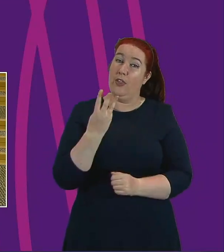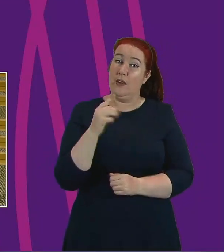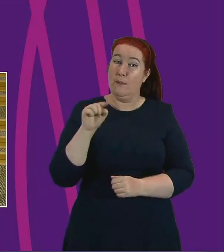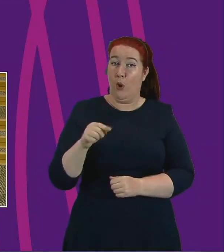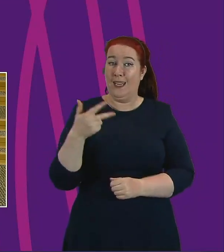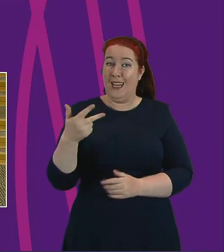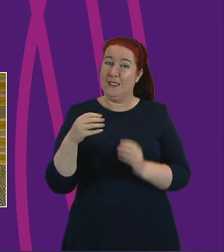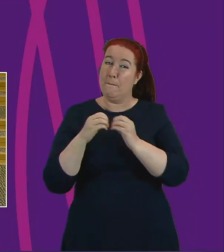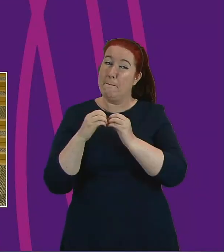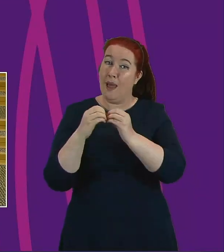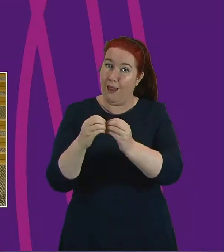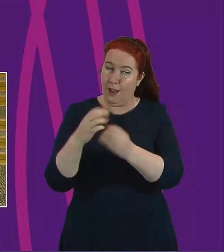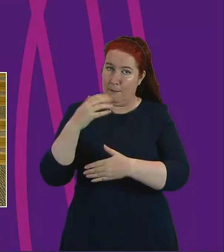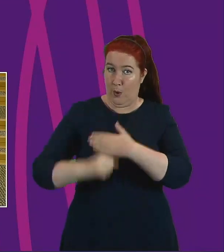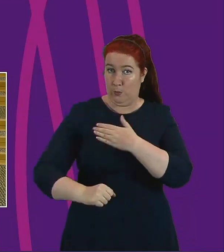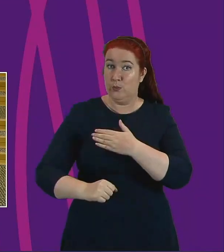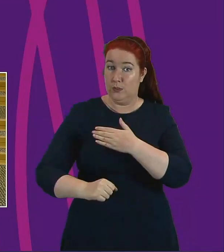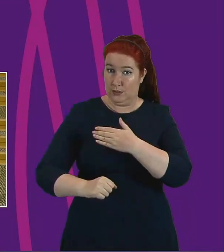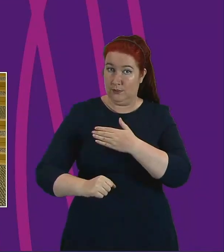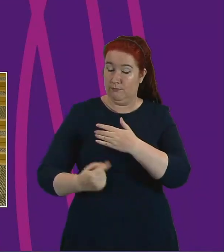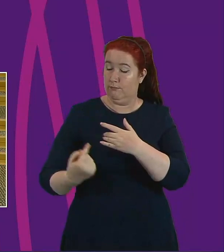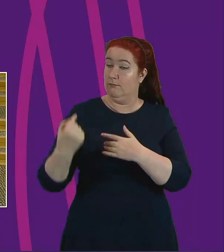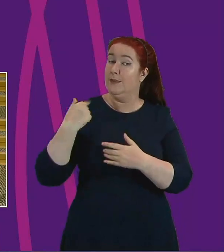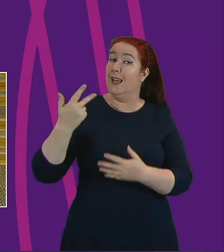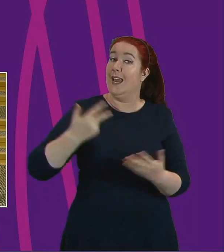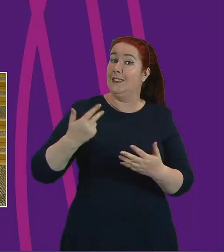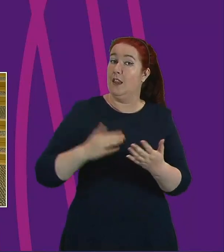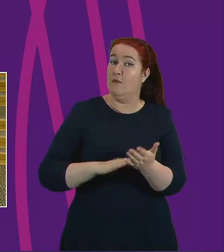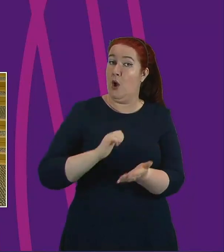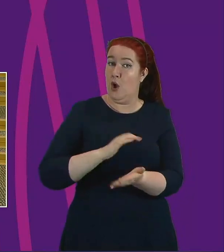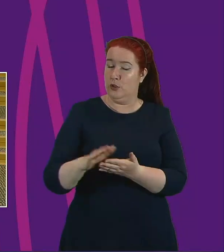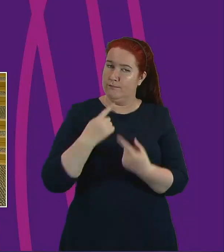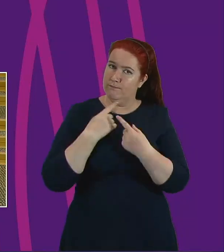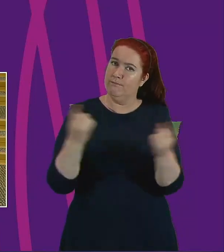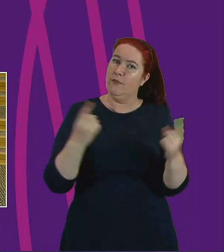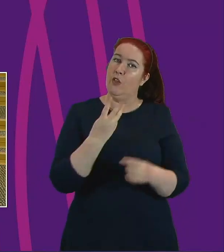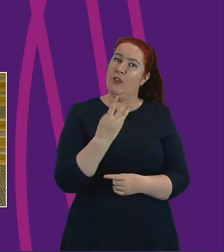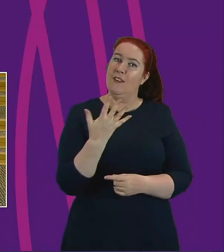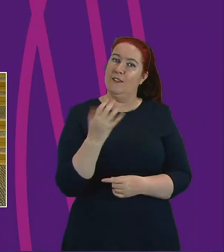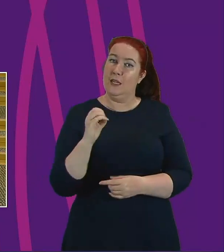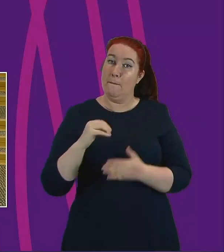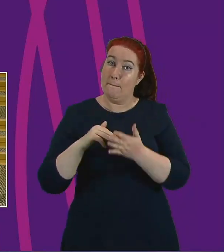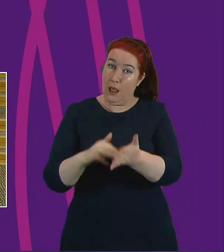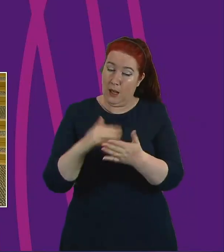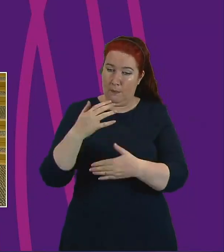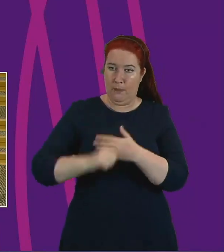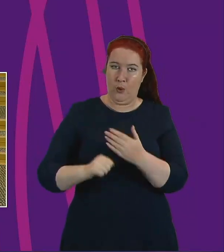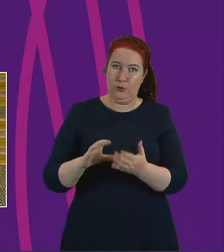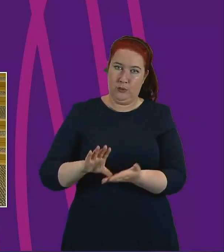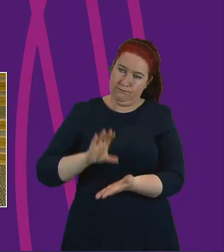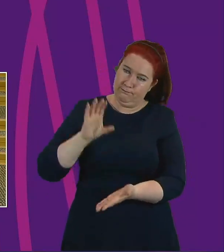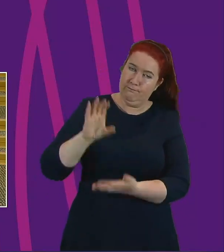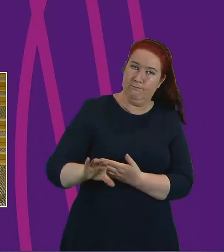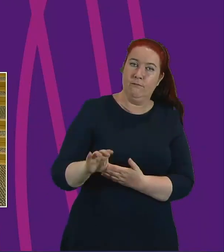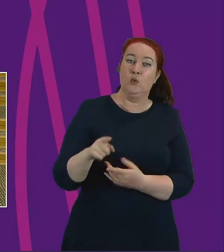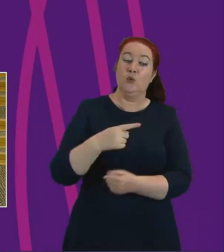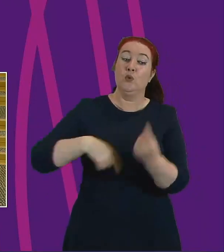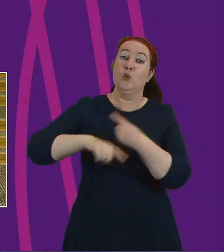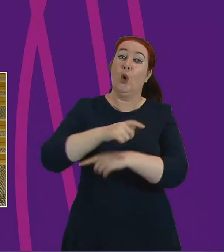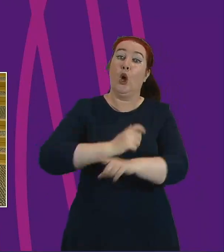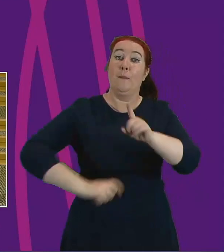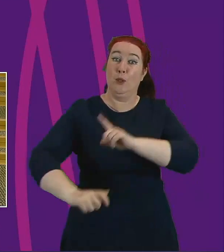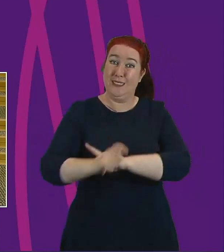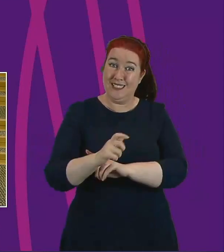billion pounds. On the 18th of March I announced a 350 million package of support for communities to ensure